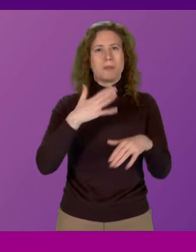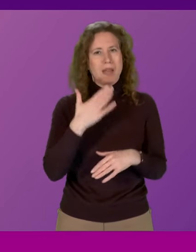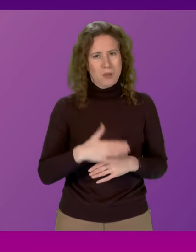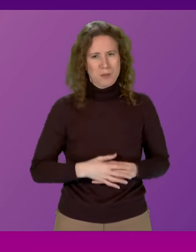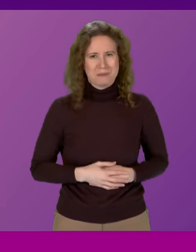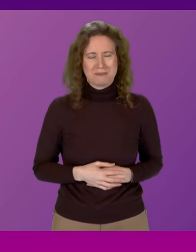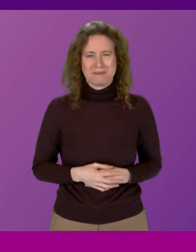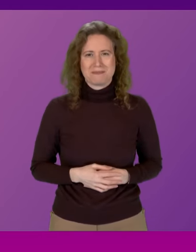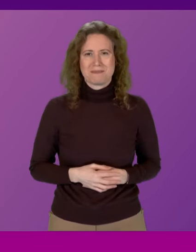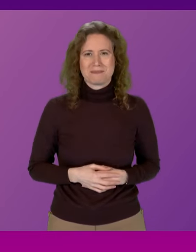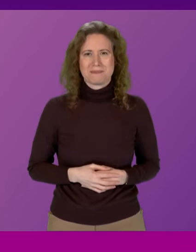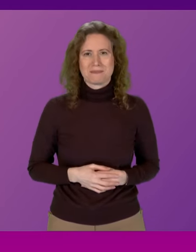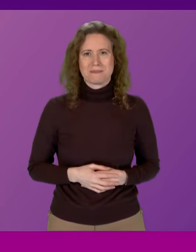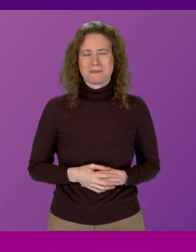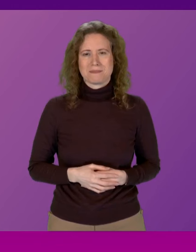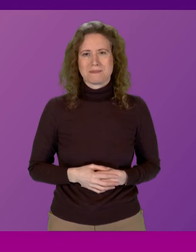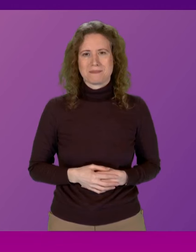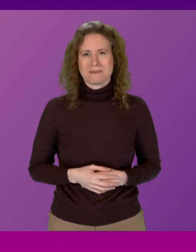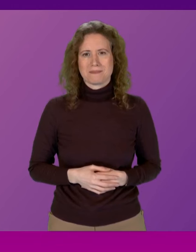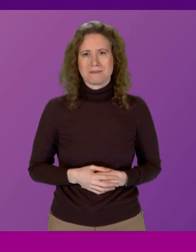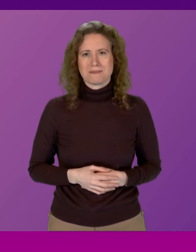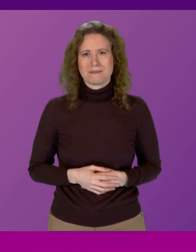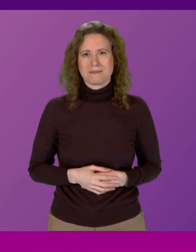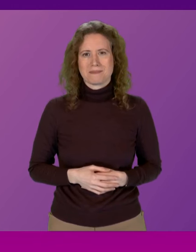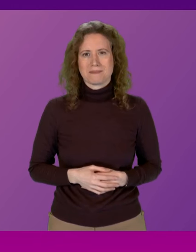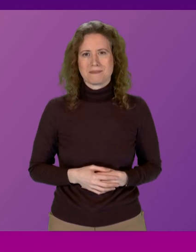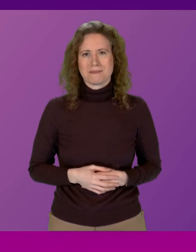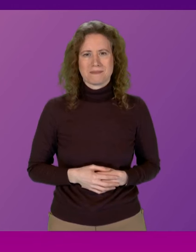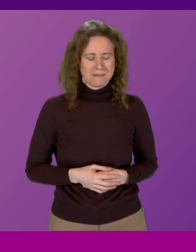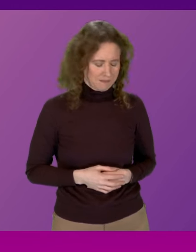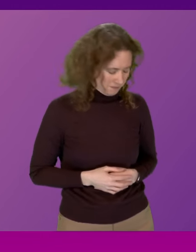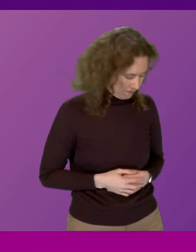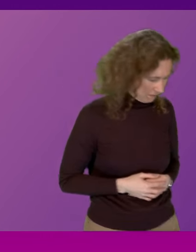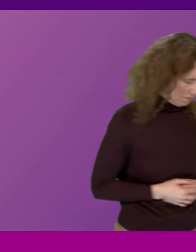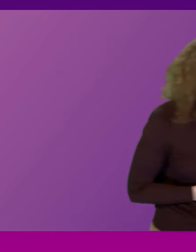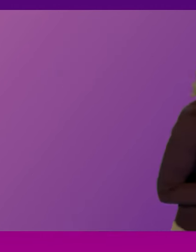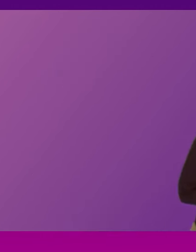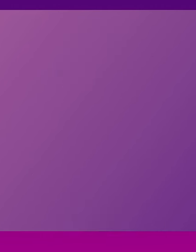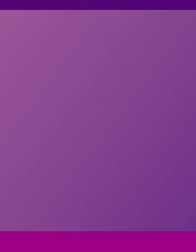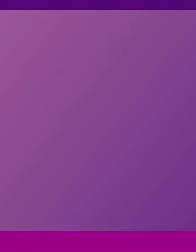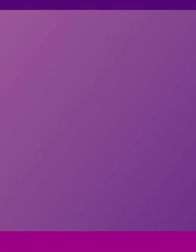so I'll see you I'll time I'll see you next